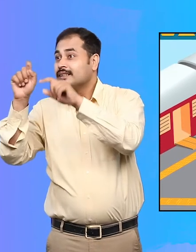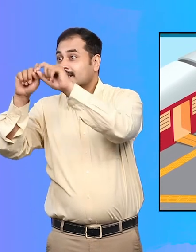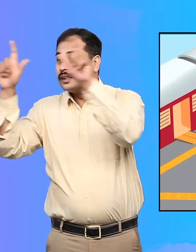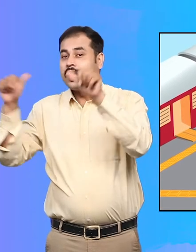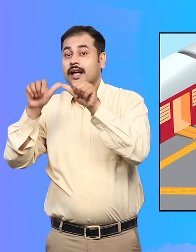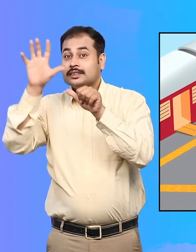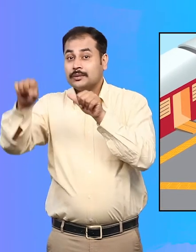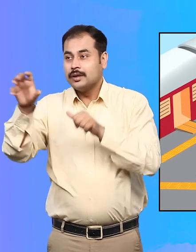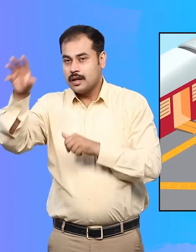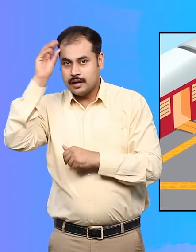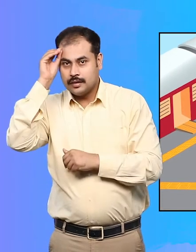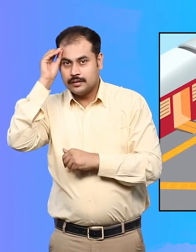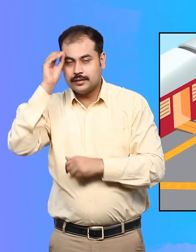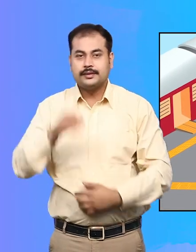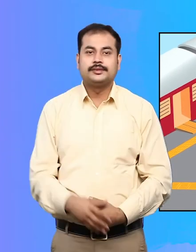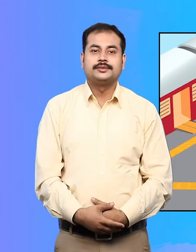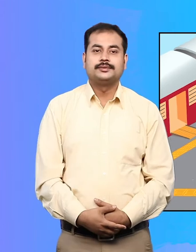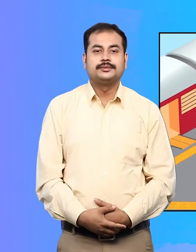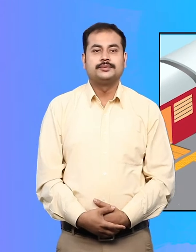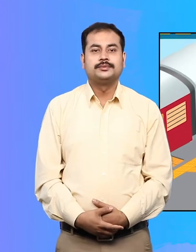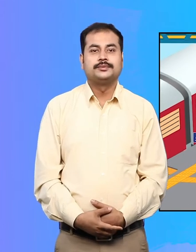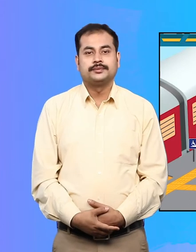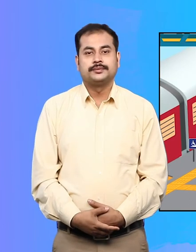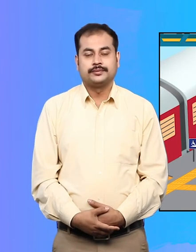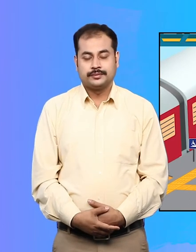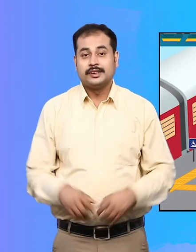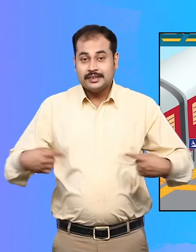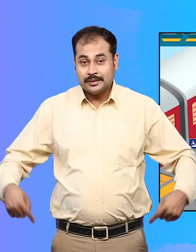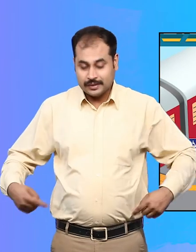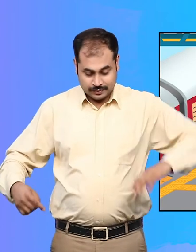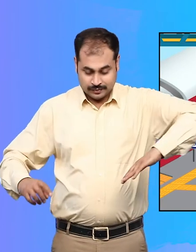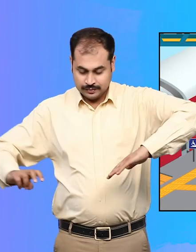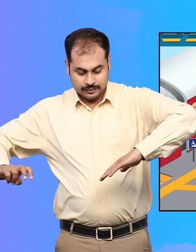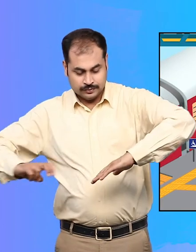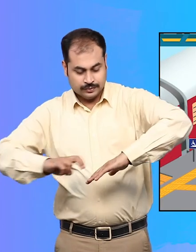about accessibility features. Foldable ramps.